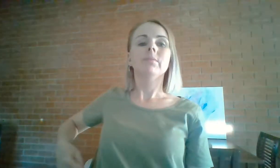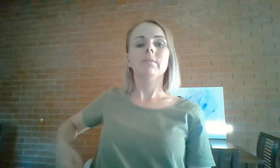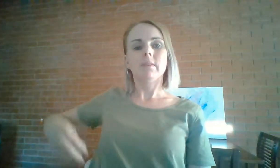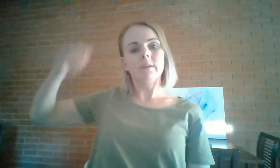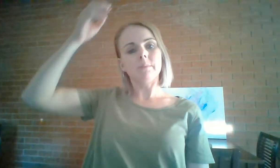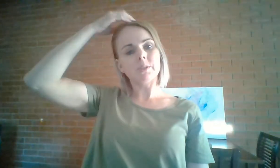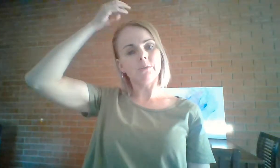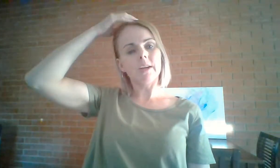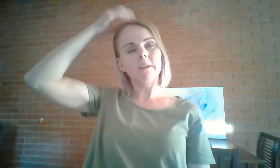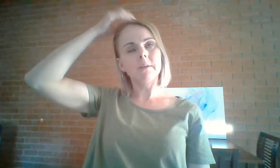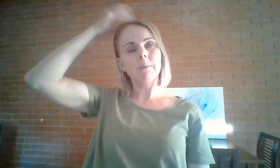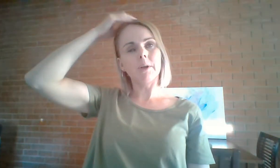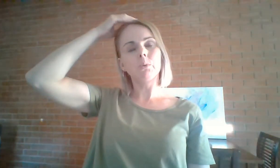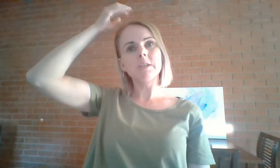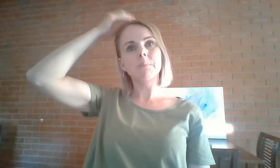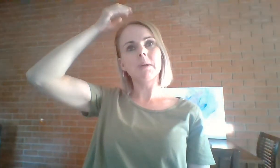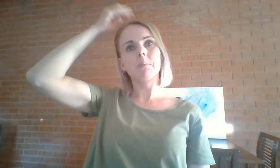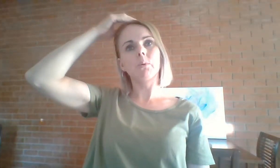And I'm surrounded by all these people